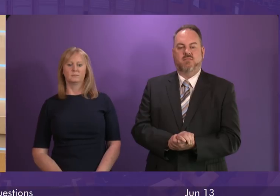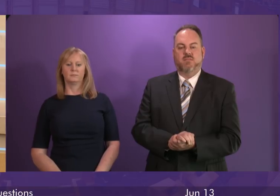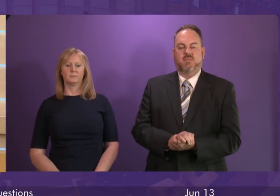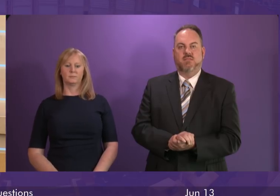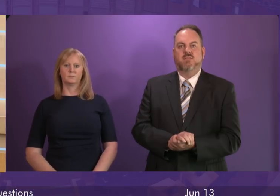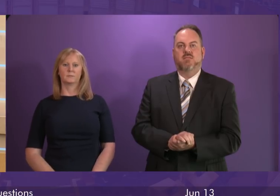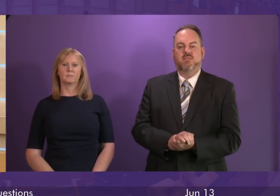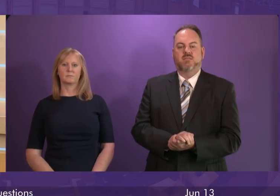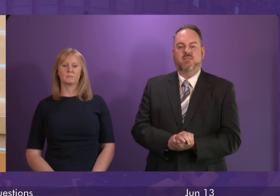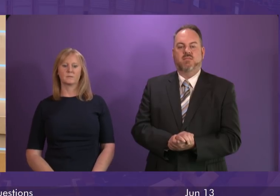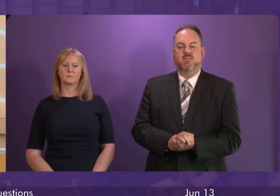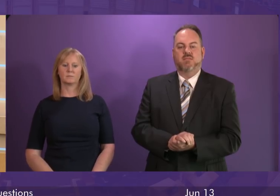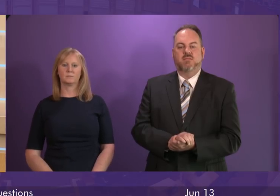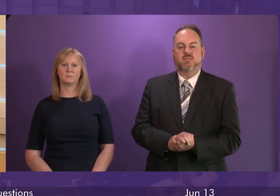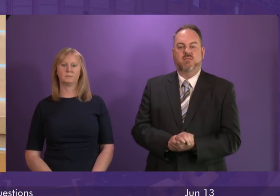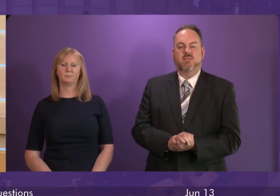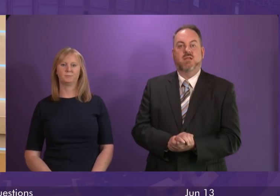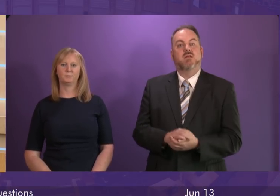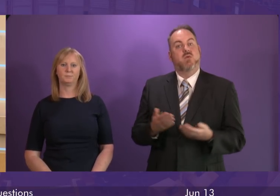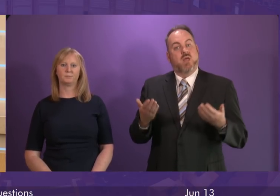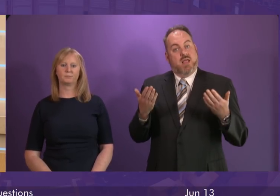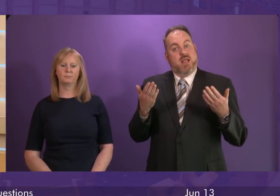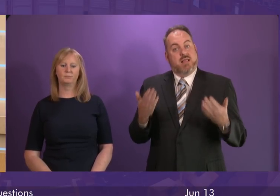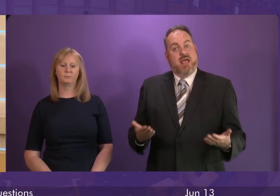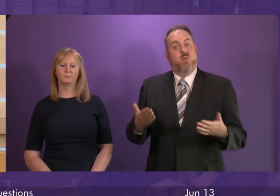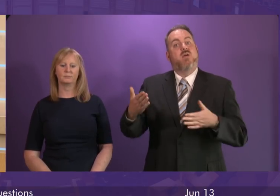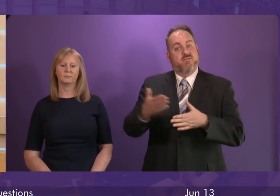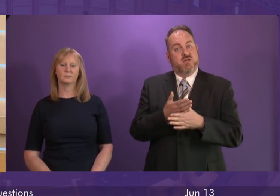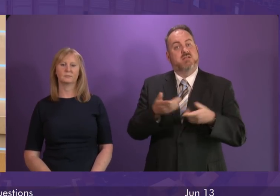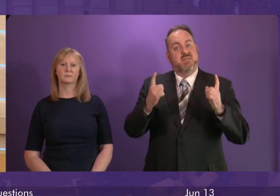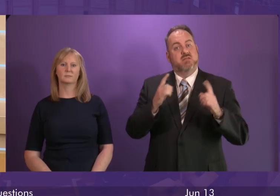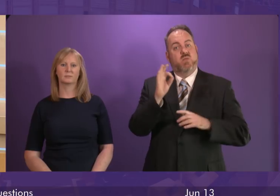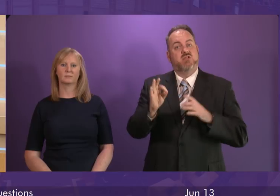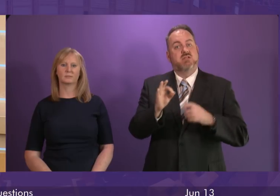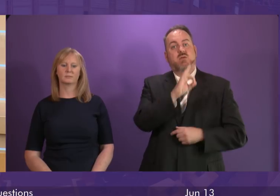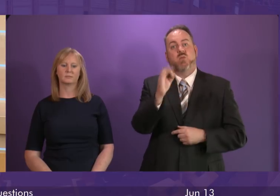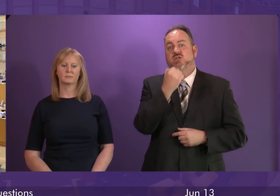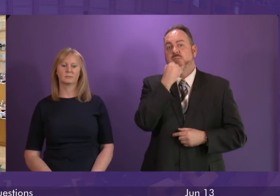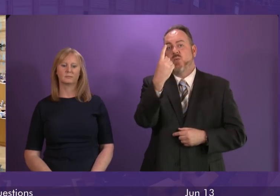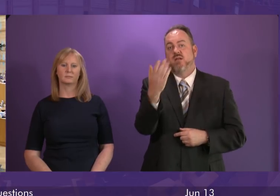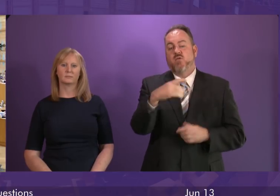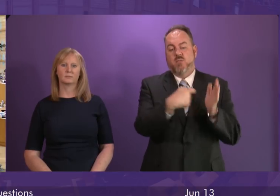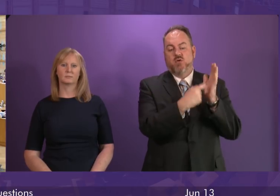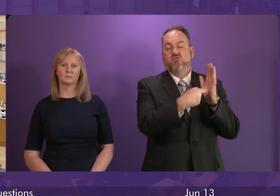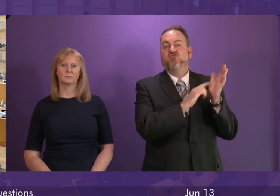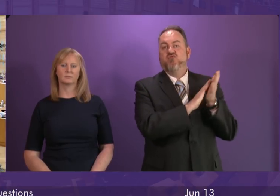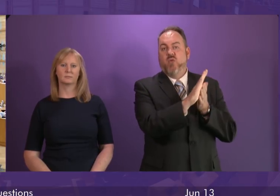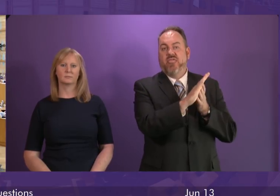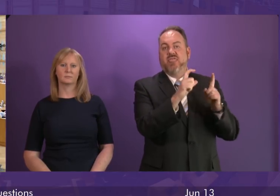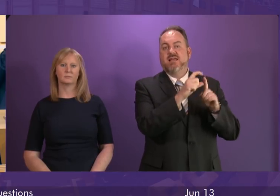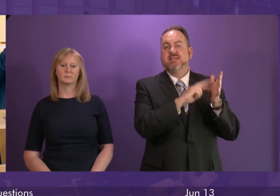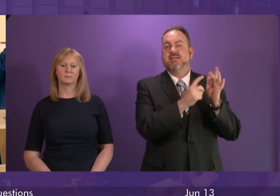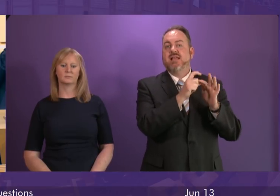and Bill Kidd. Time is up on general questions. We turn now to First Minister's questions. Question number one, Ruth Davidson. Thank you, Presenting Officer.